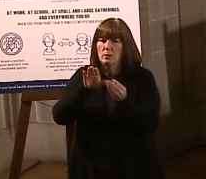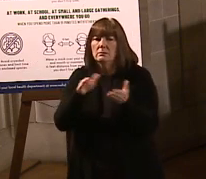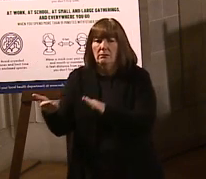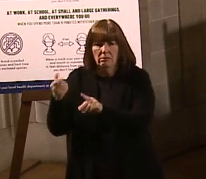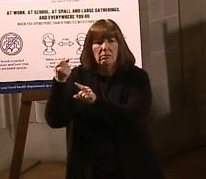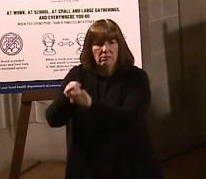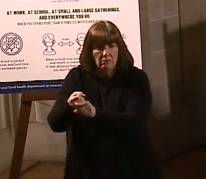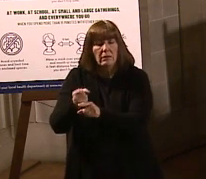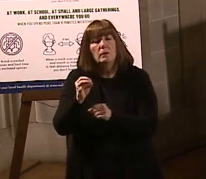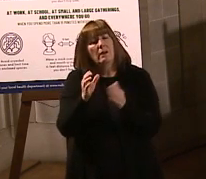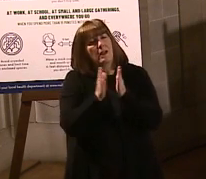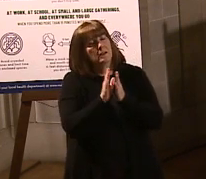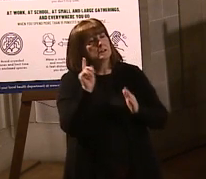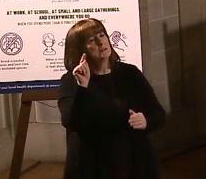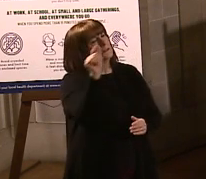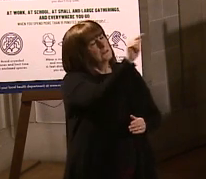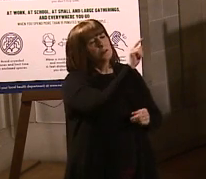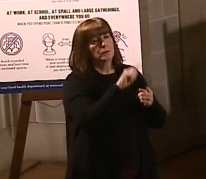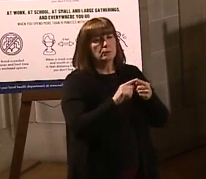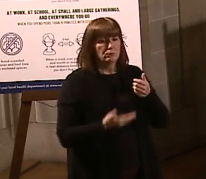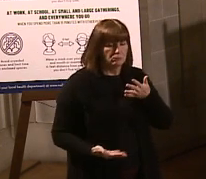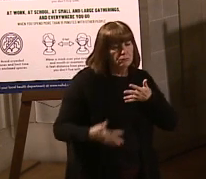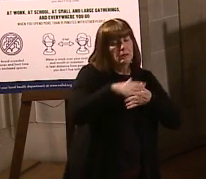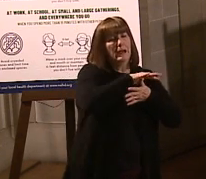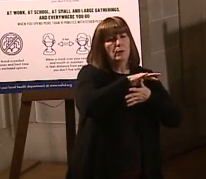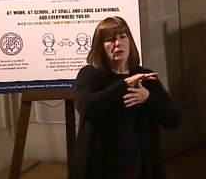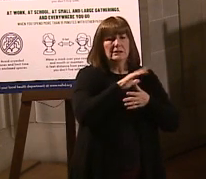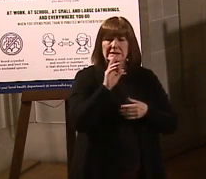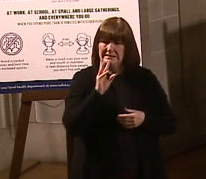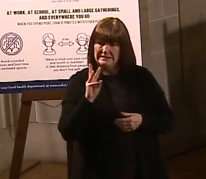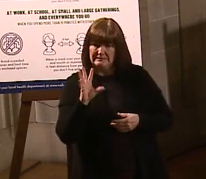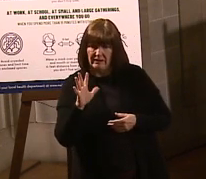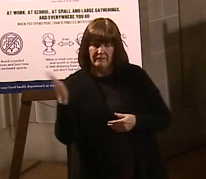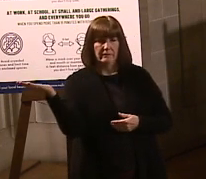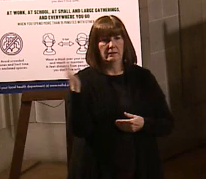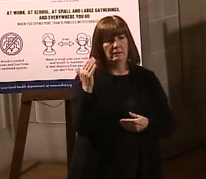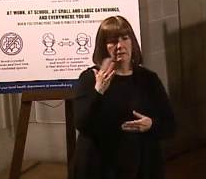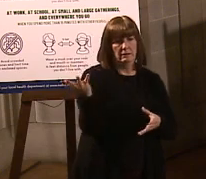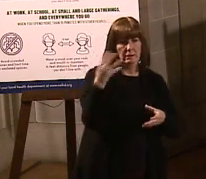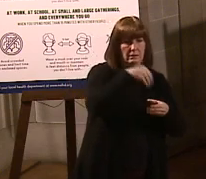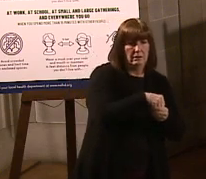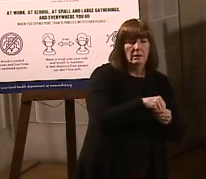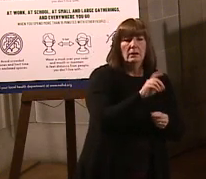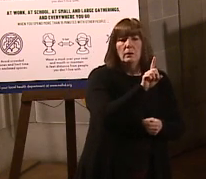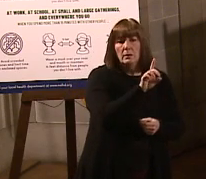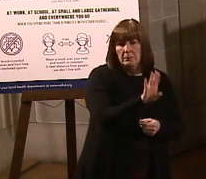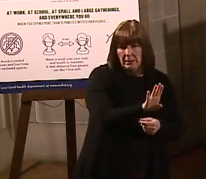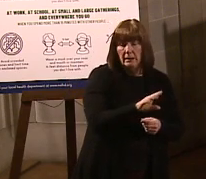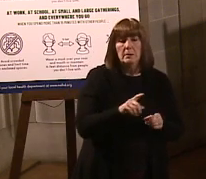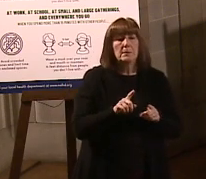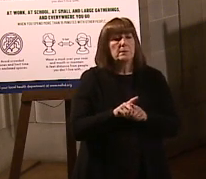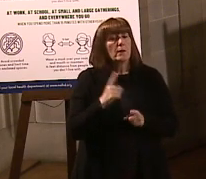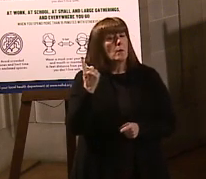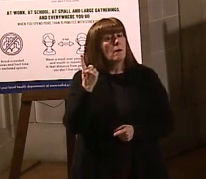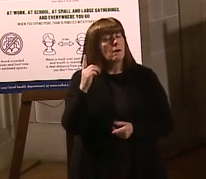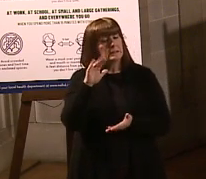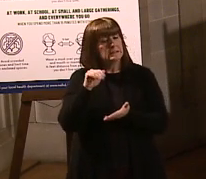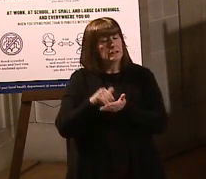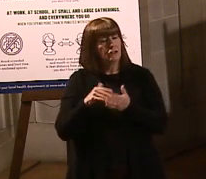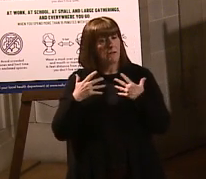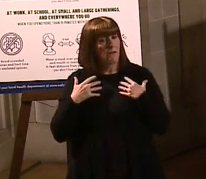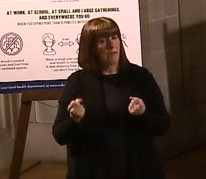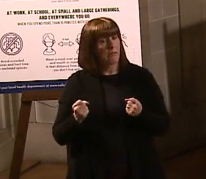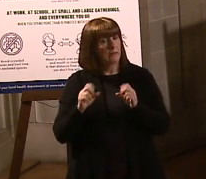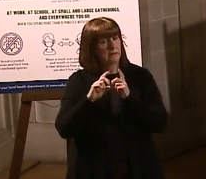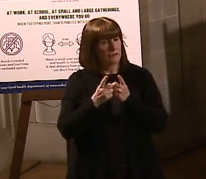districts to really prioritize getting that 65-year-old or category. Now, some districts, for example, like Central Health District, have started with the